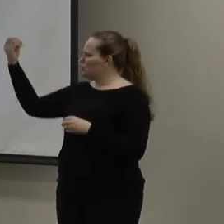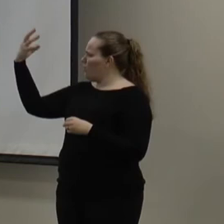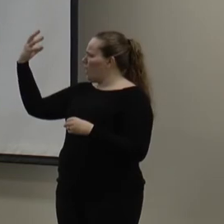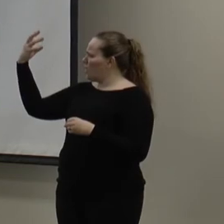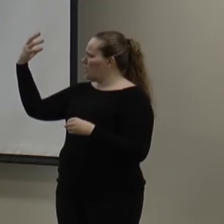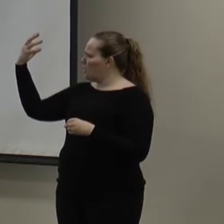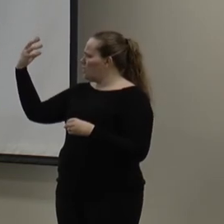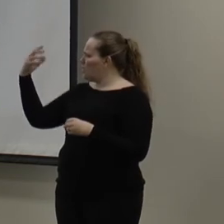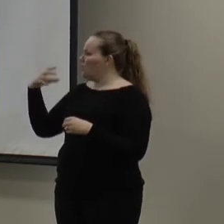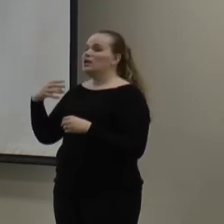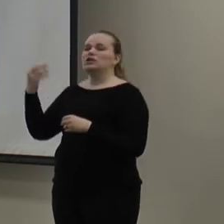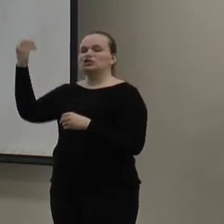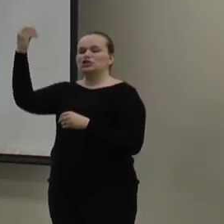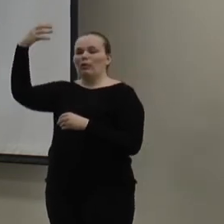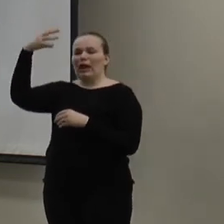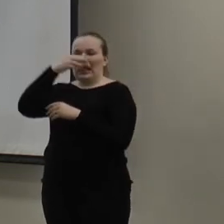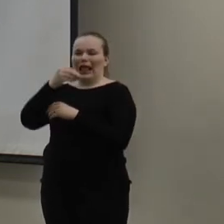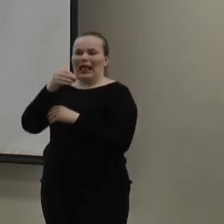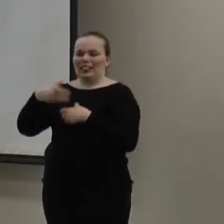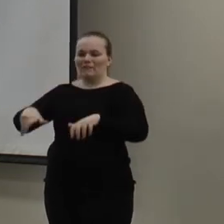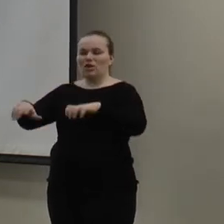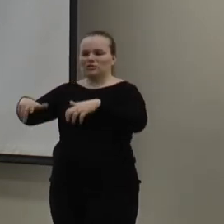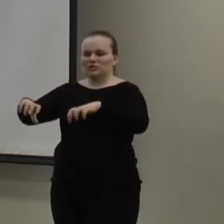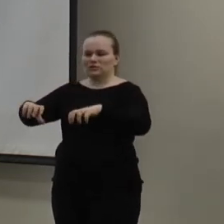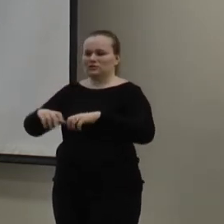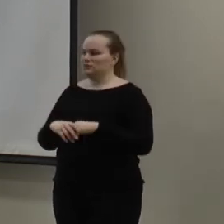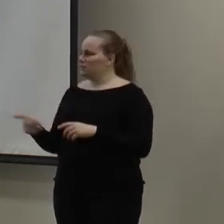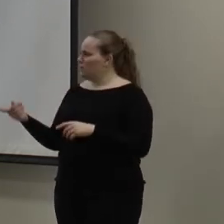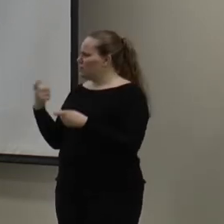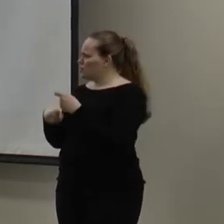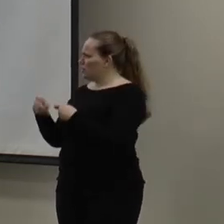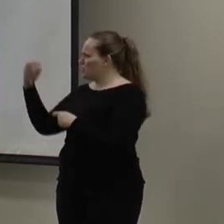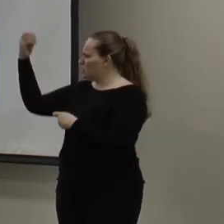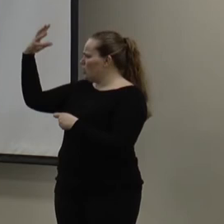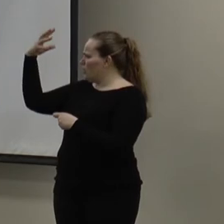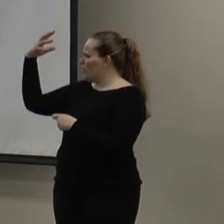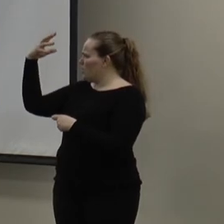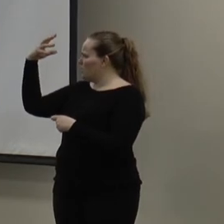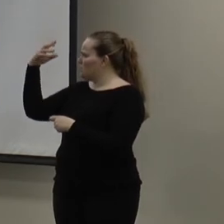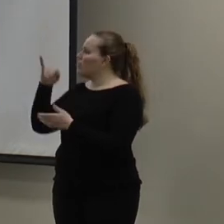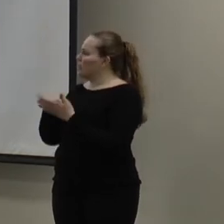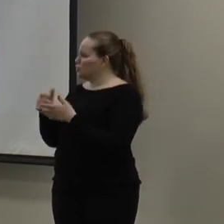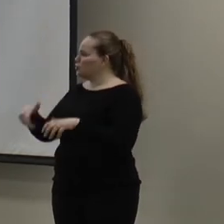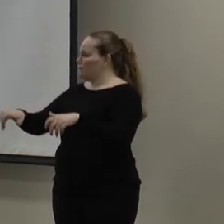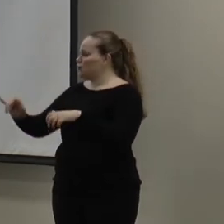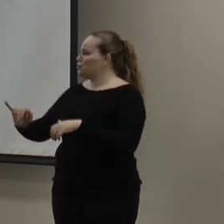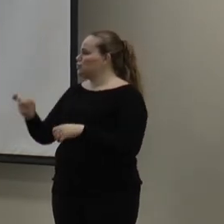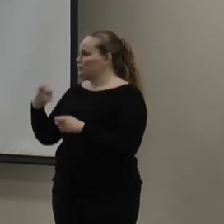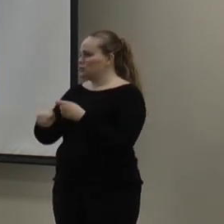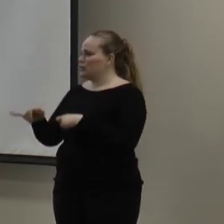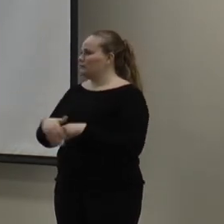Well, the shower head and the faucet. I have, oh, okay. Yeah. I've changed that the shower head. But so it's your faucets, too. Yeah.